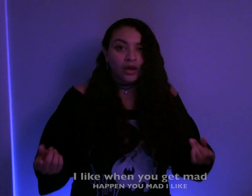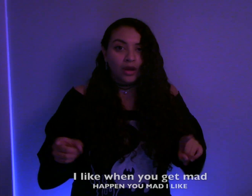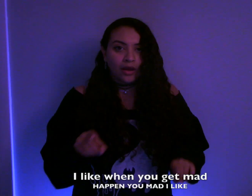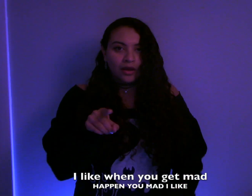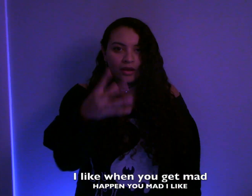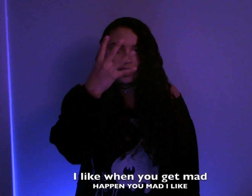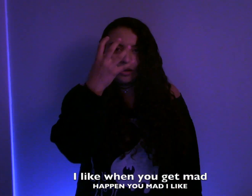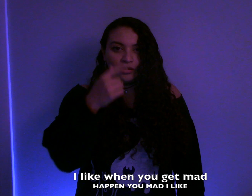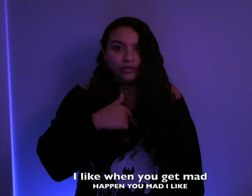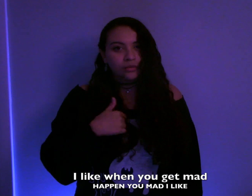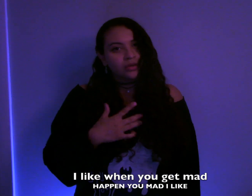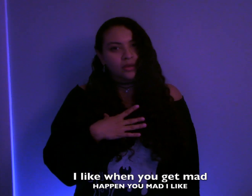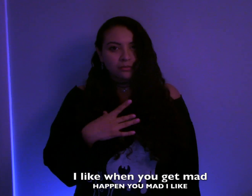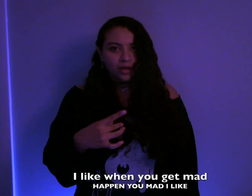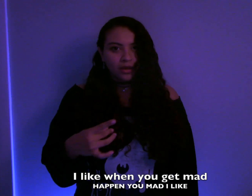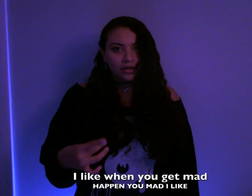I like when you get mad